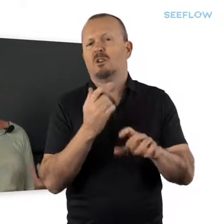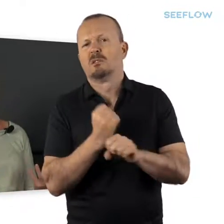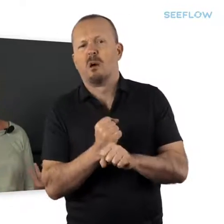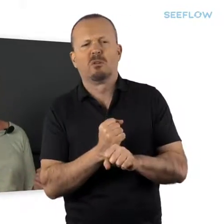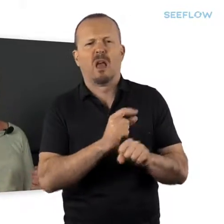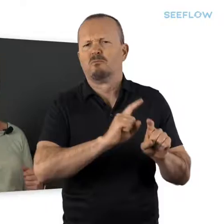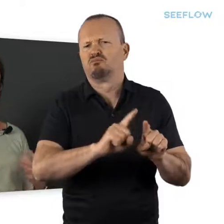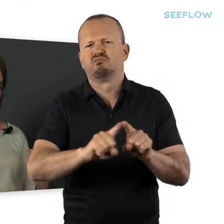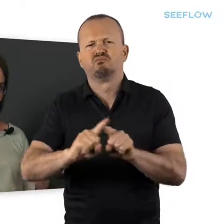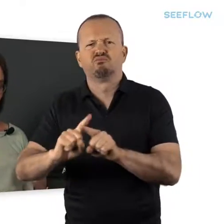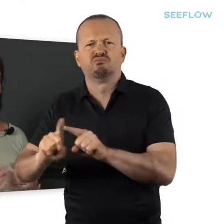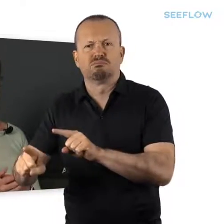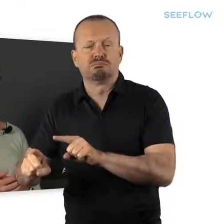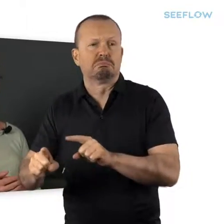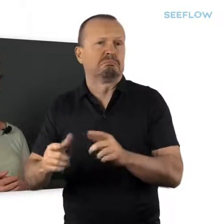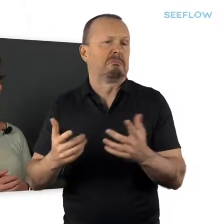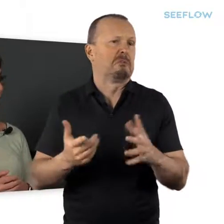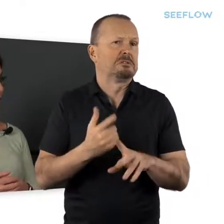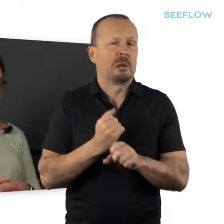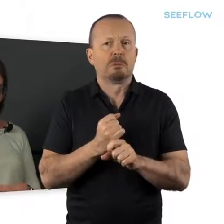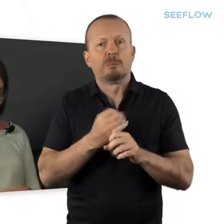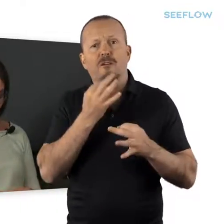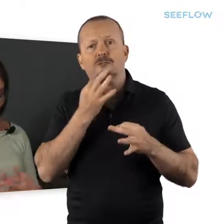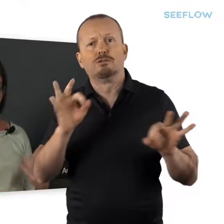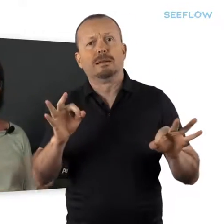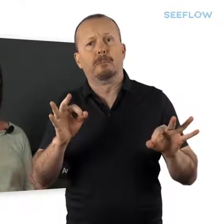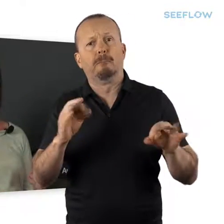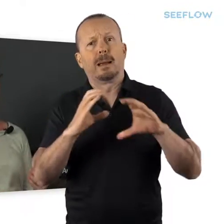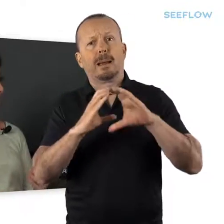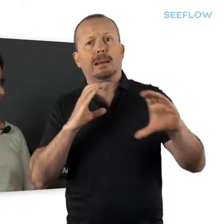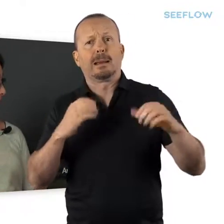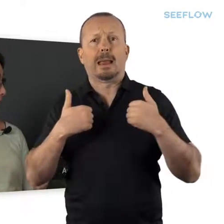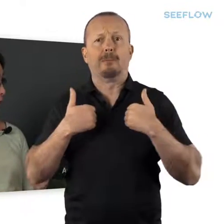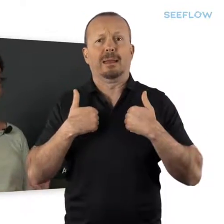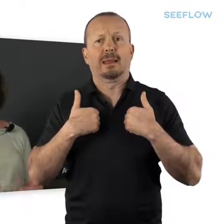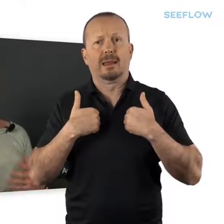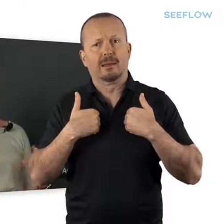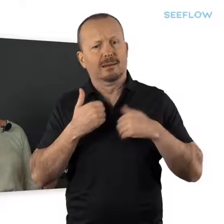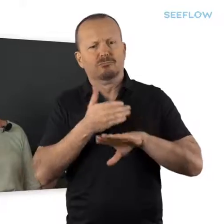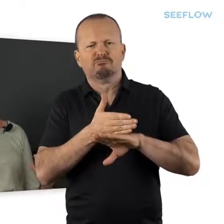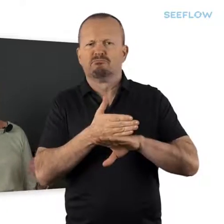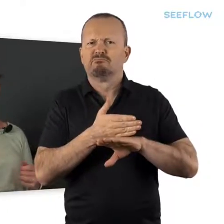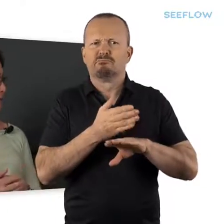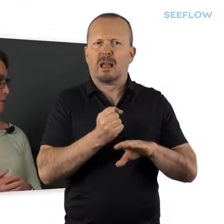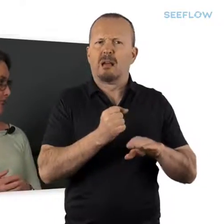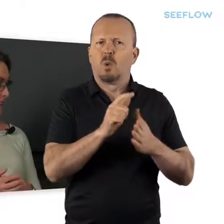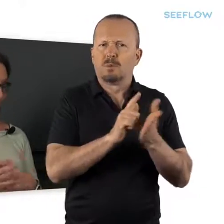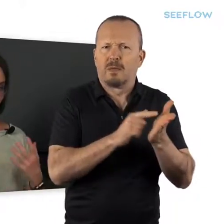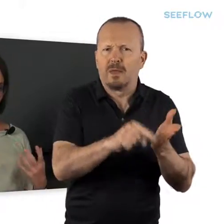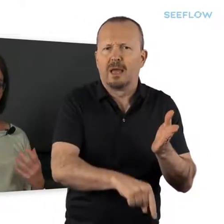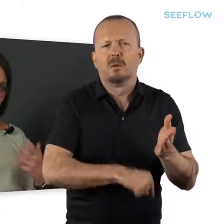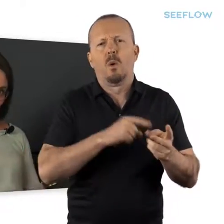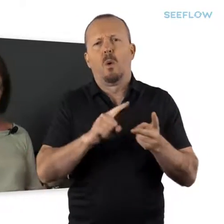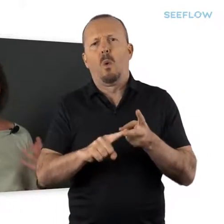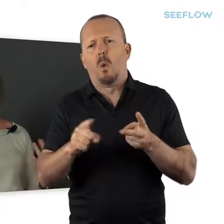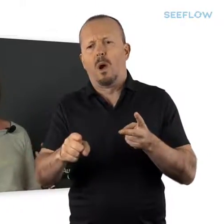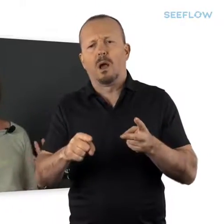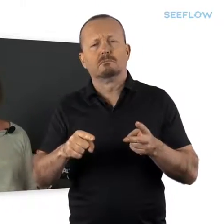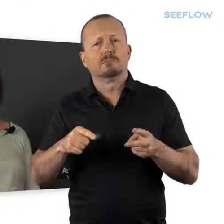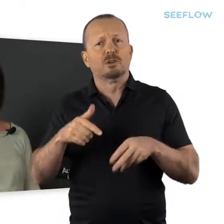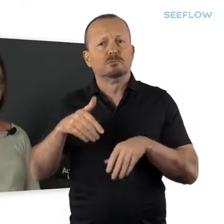when